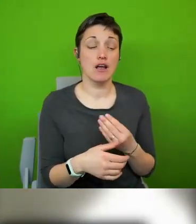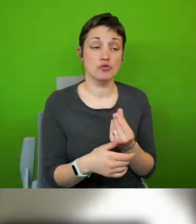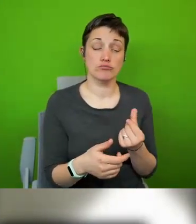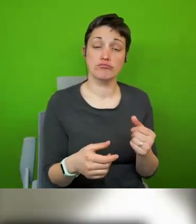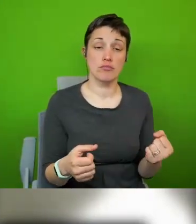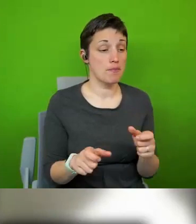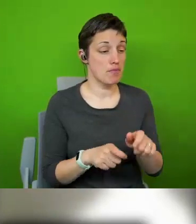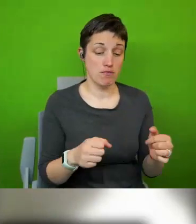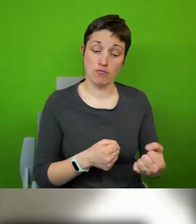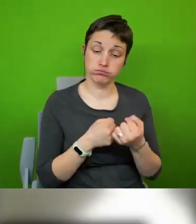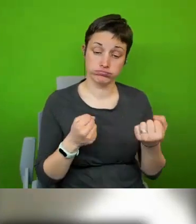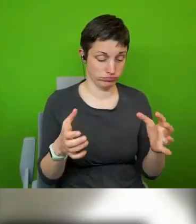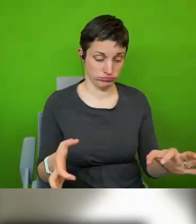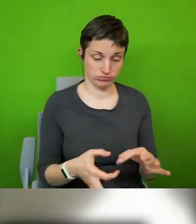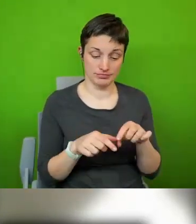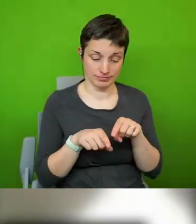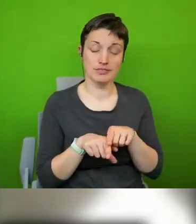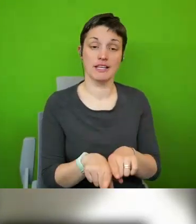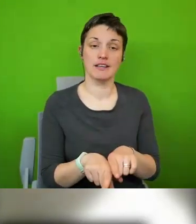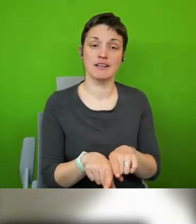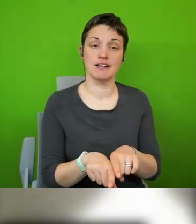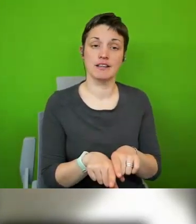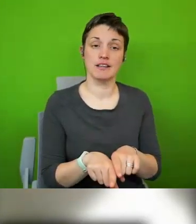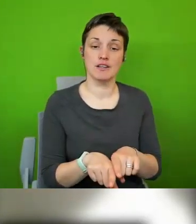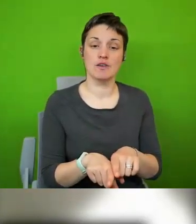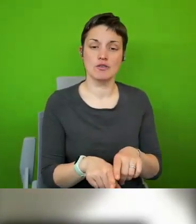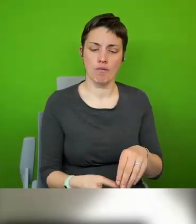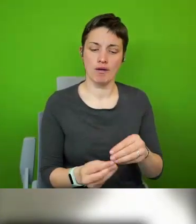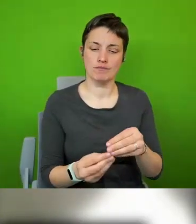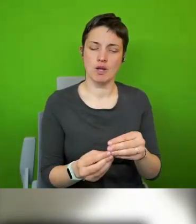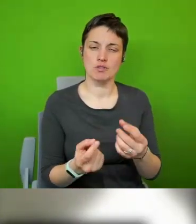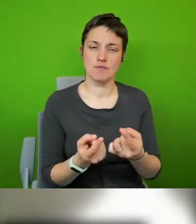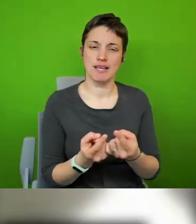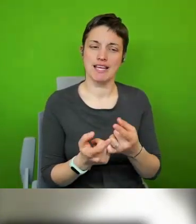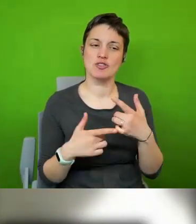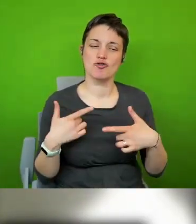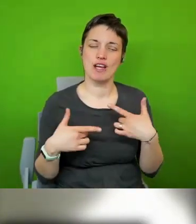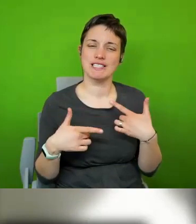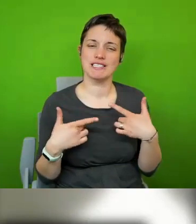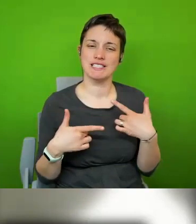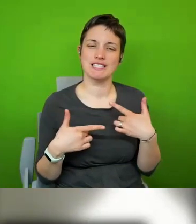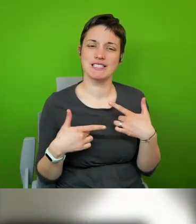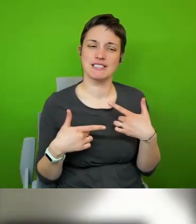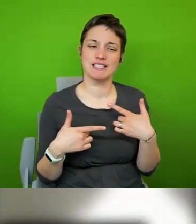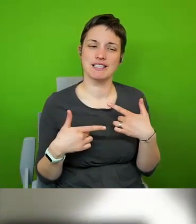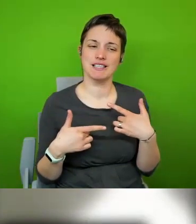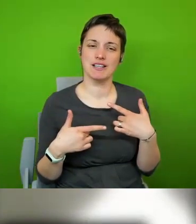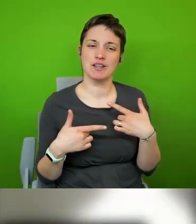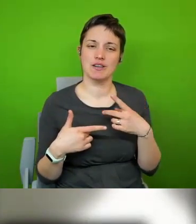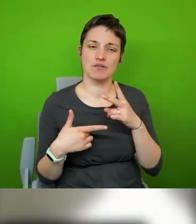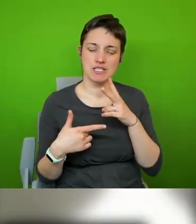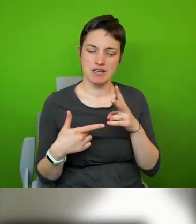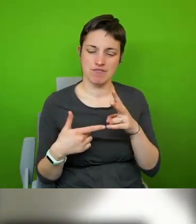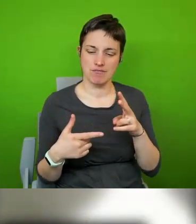leads in a way to to this being an interesting instrument in which i think you often see this combination of